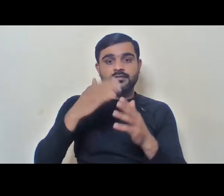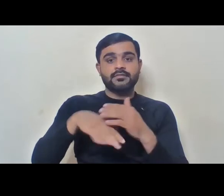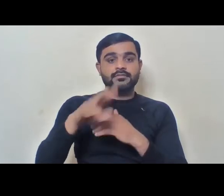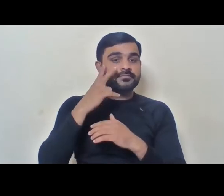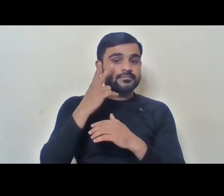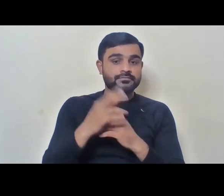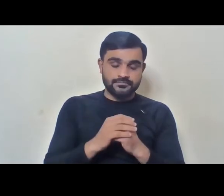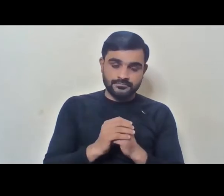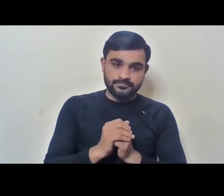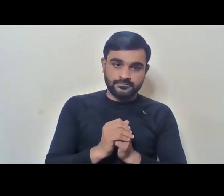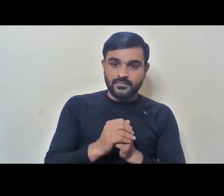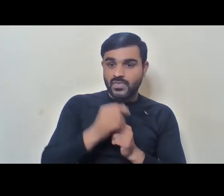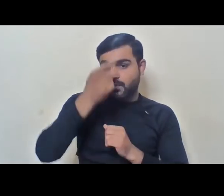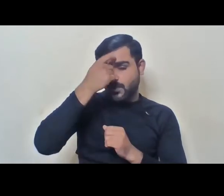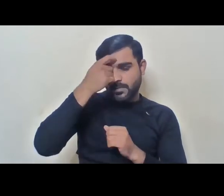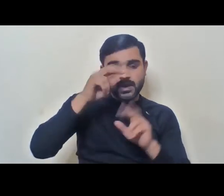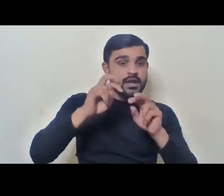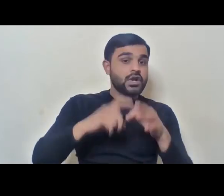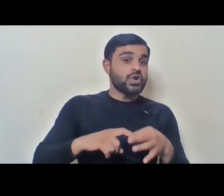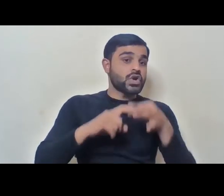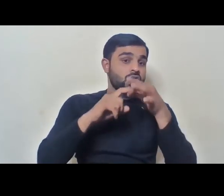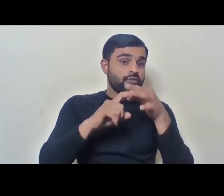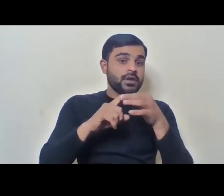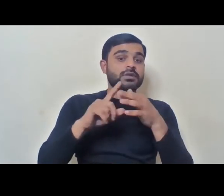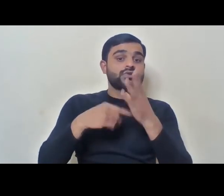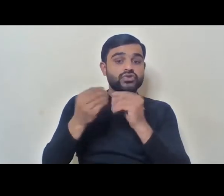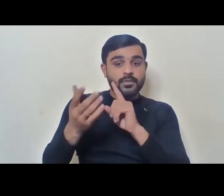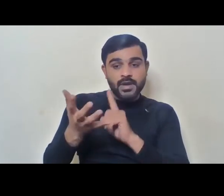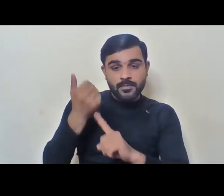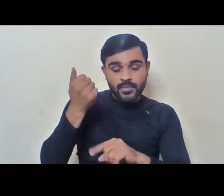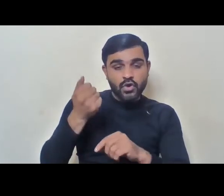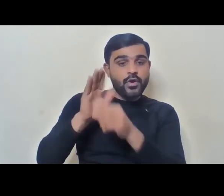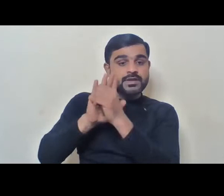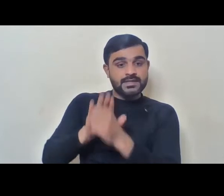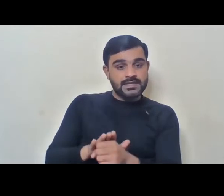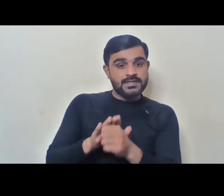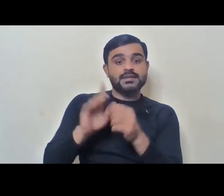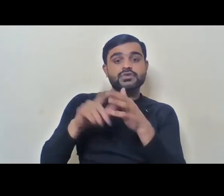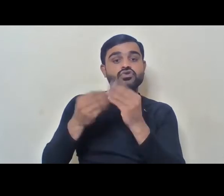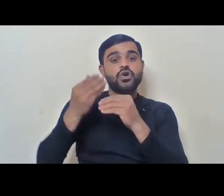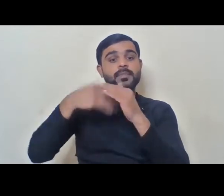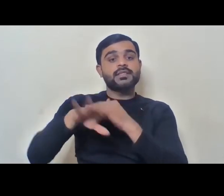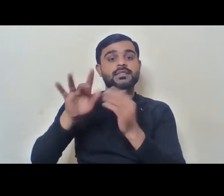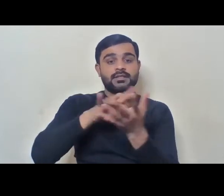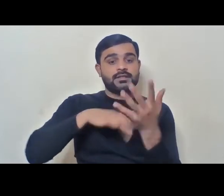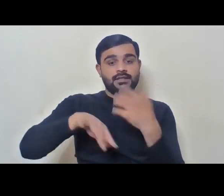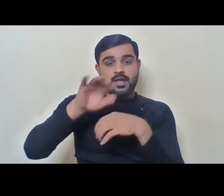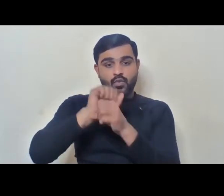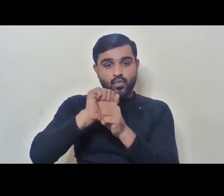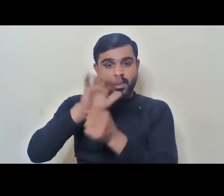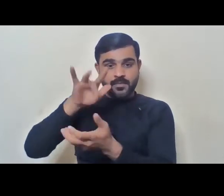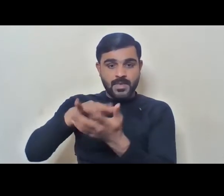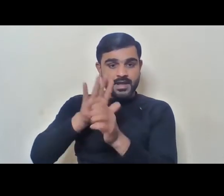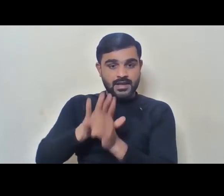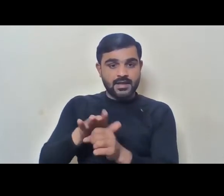at issues of equality, equal opportunity and discrimination within employment. When we talk